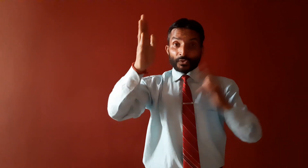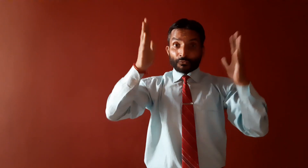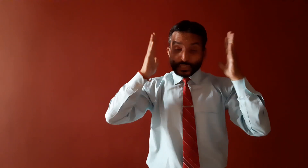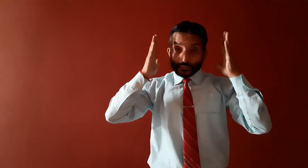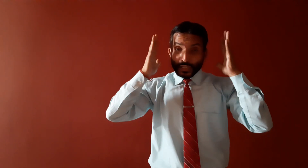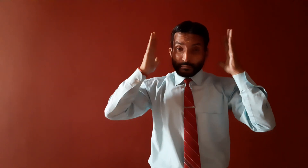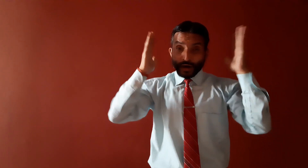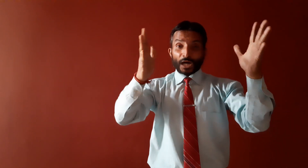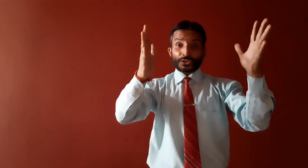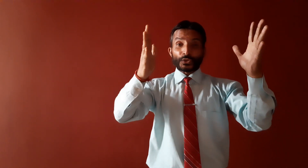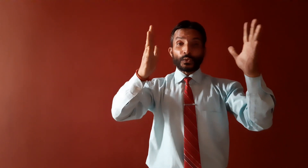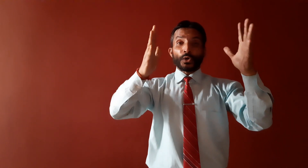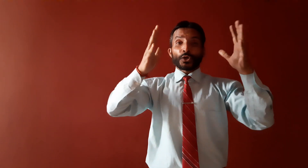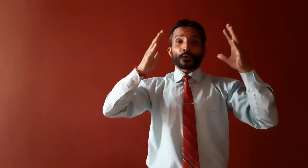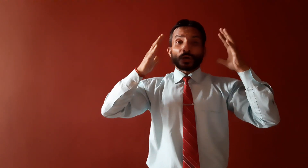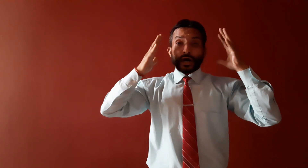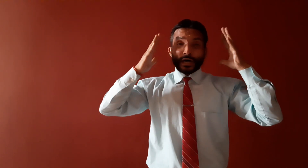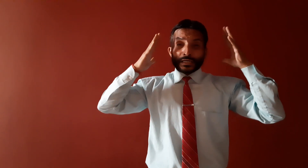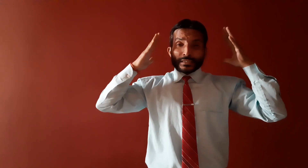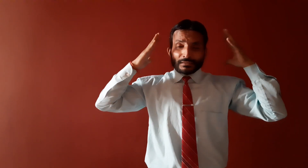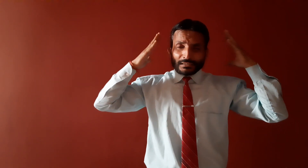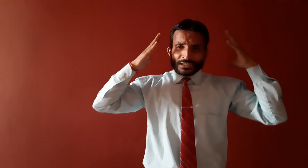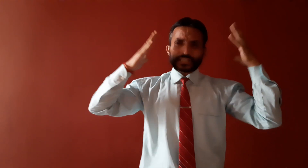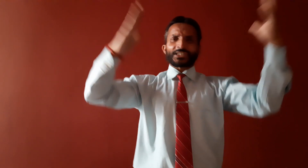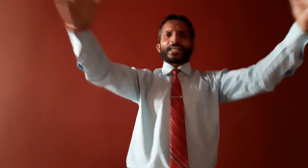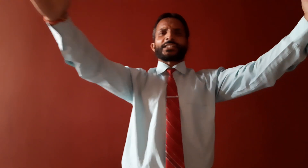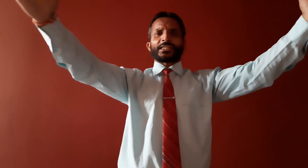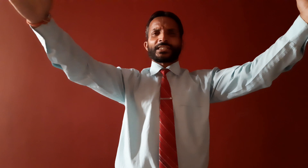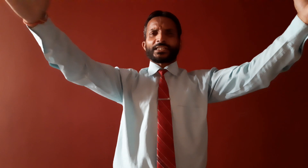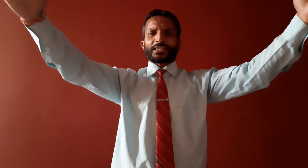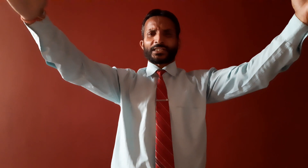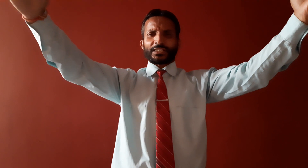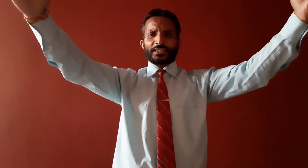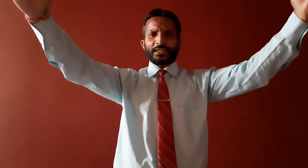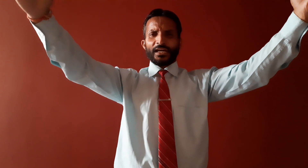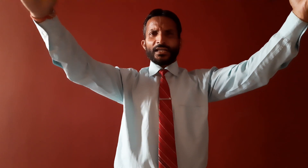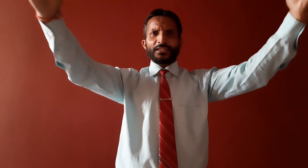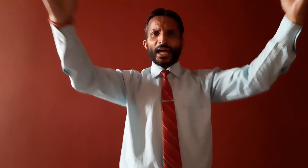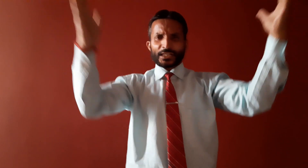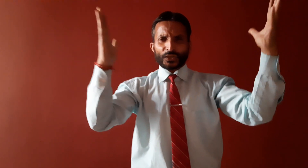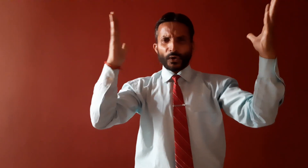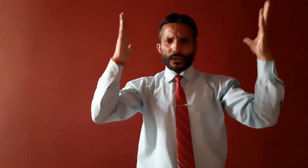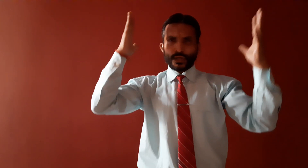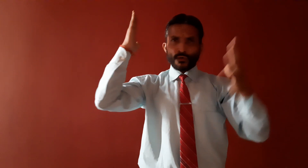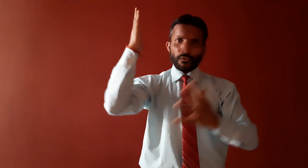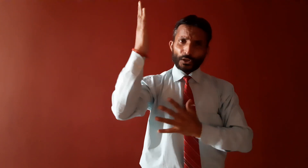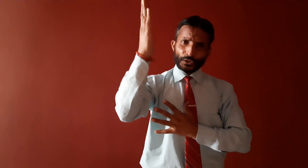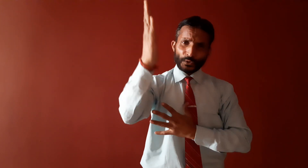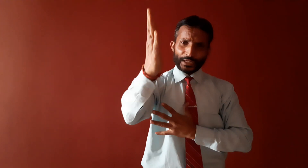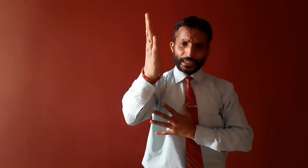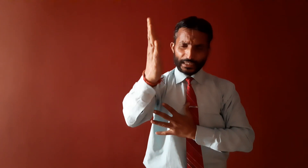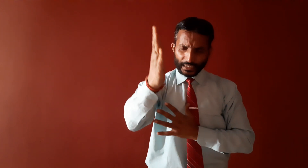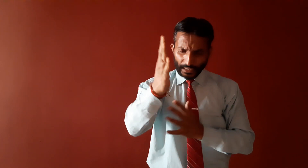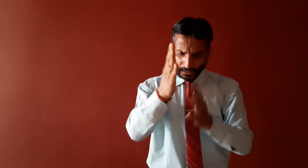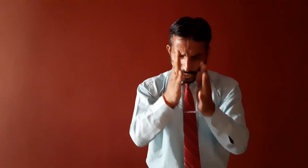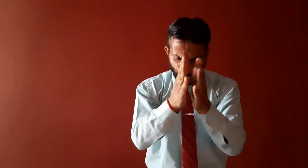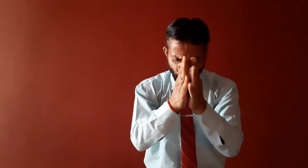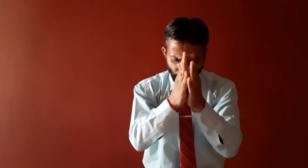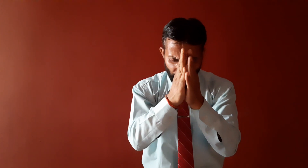which will march you to the success. That's all for today. Thank you very